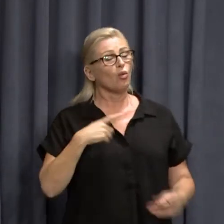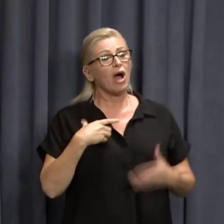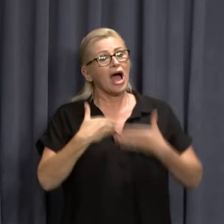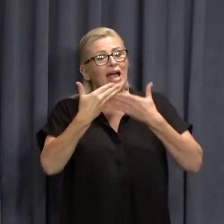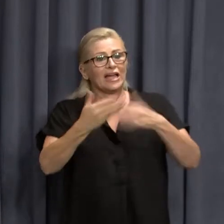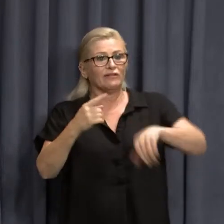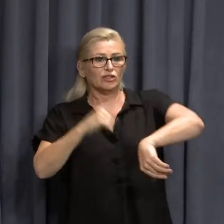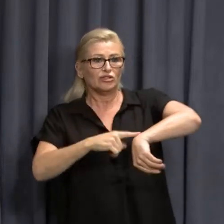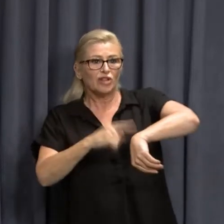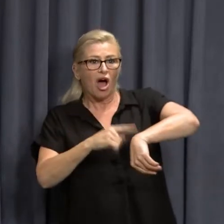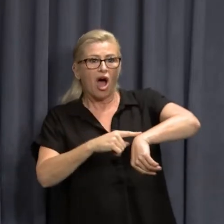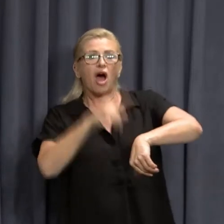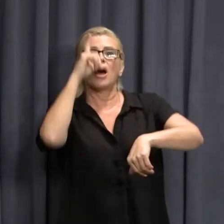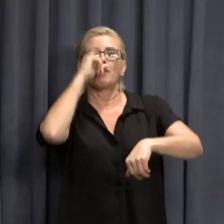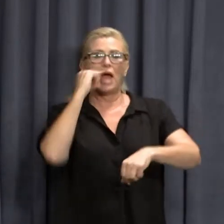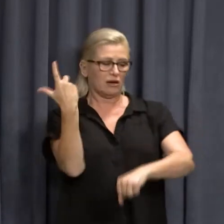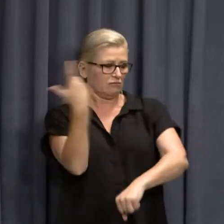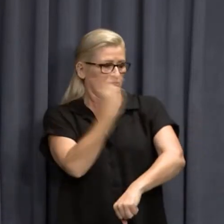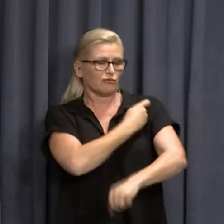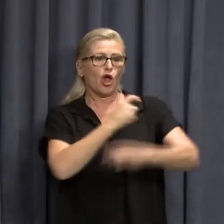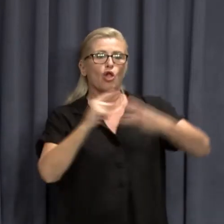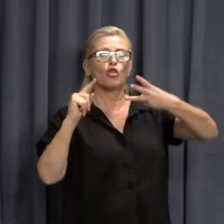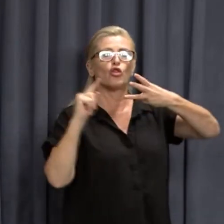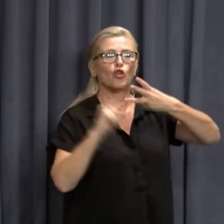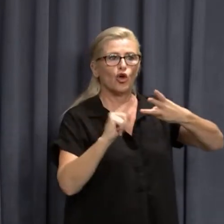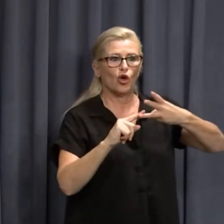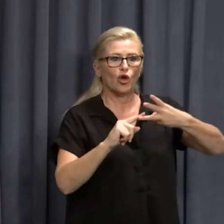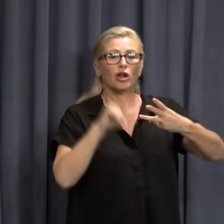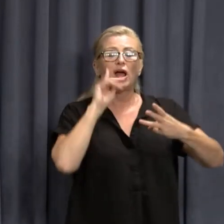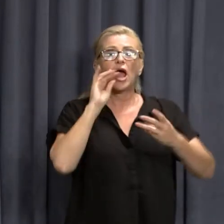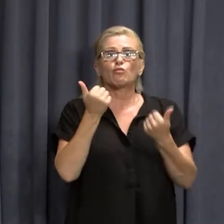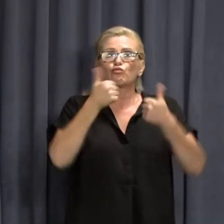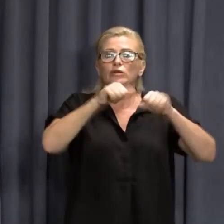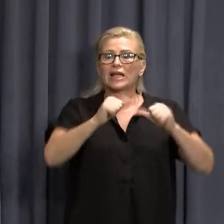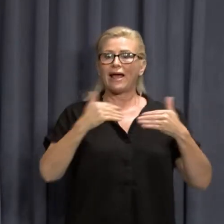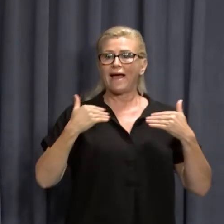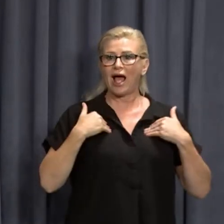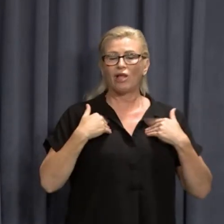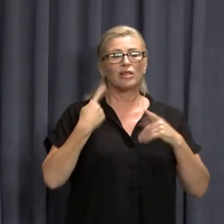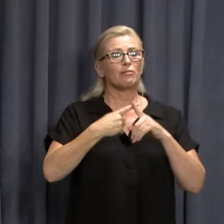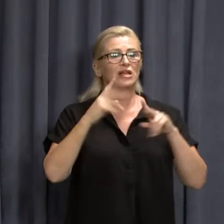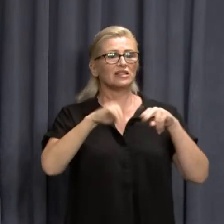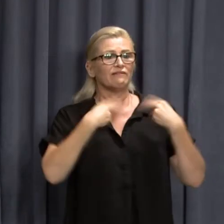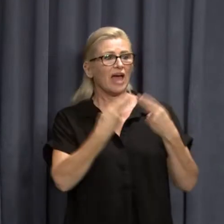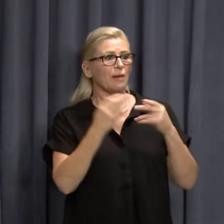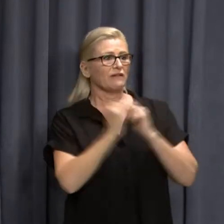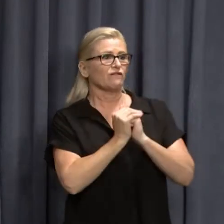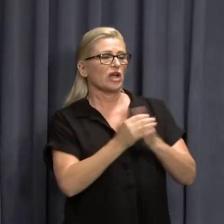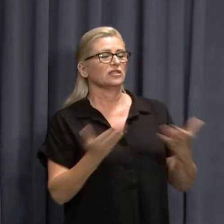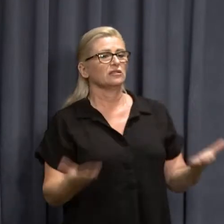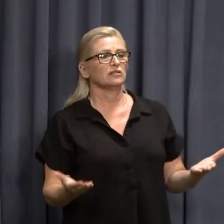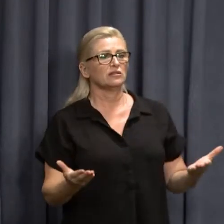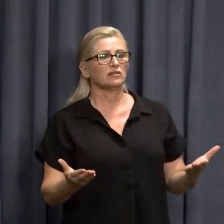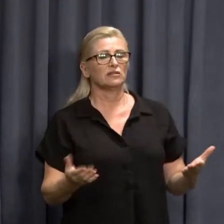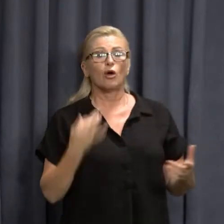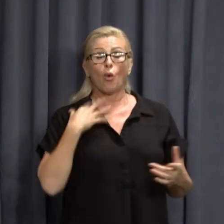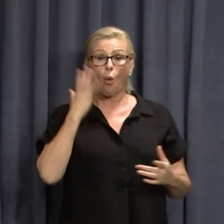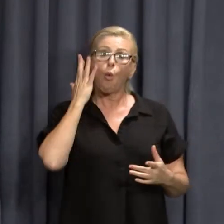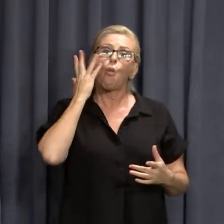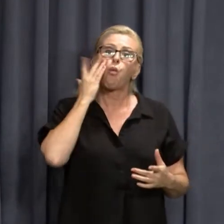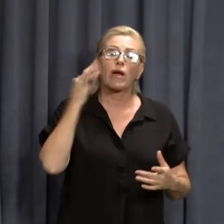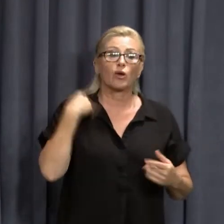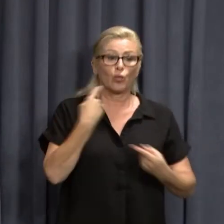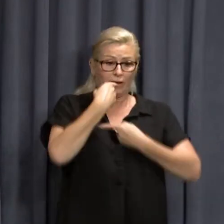get vaccinated and gives them the opportunity to protect the health of themselves and their loved ones. When we made the announcement in December